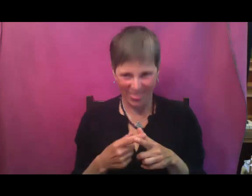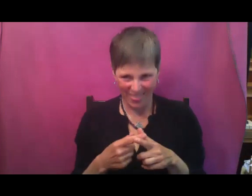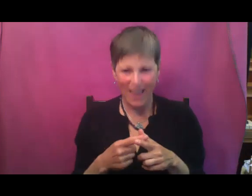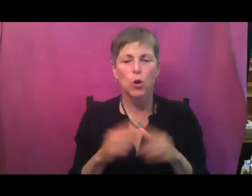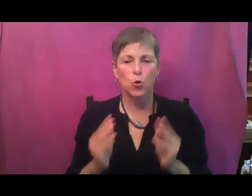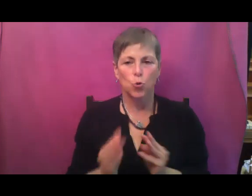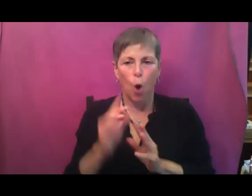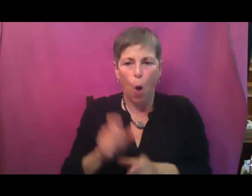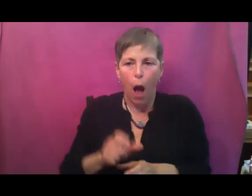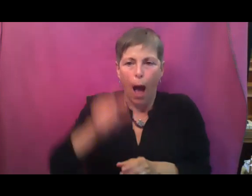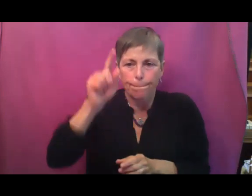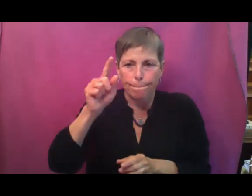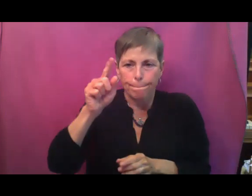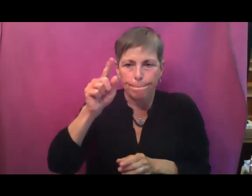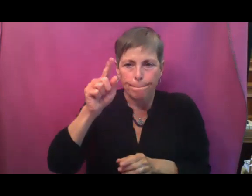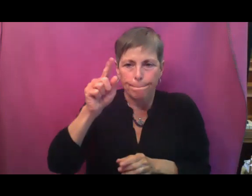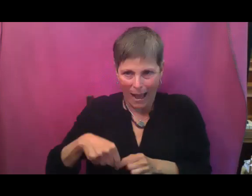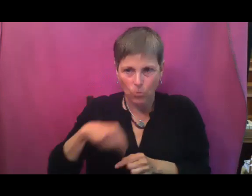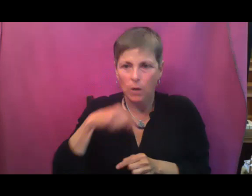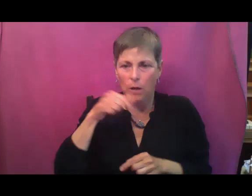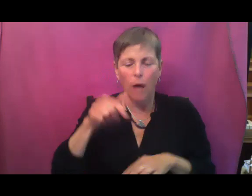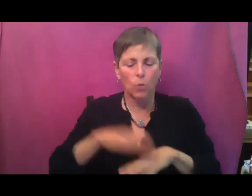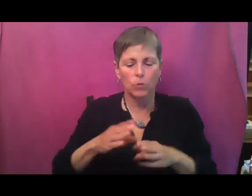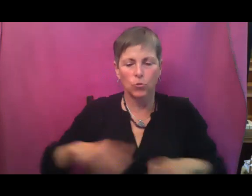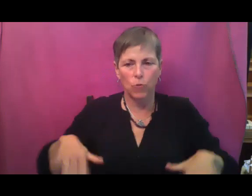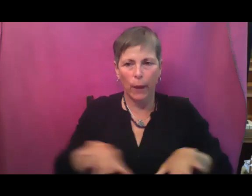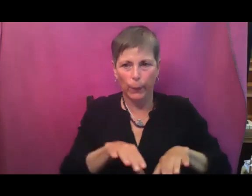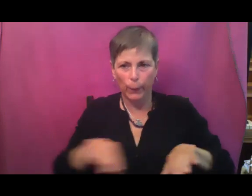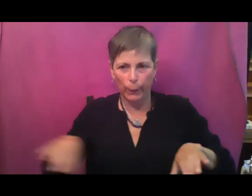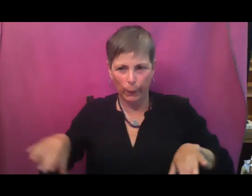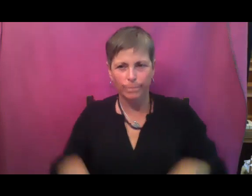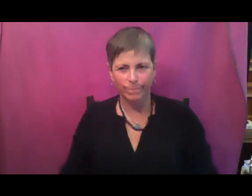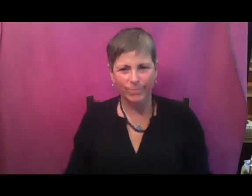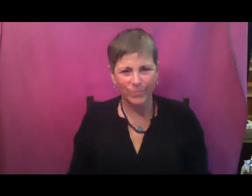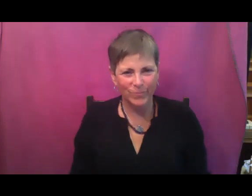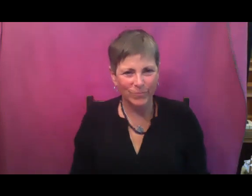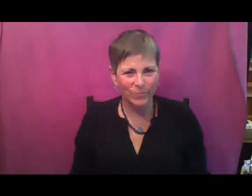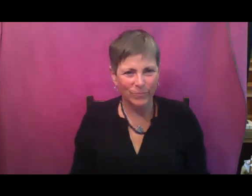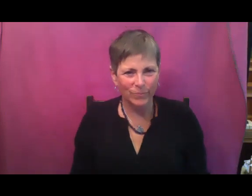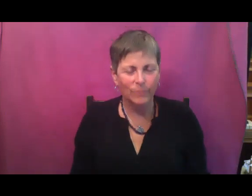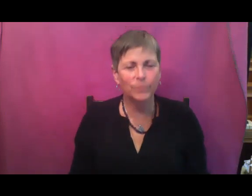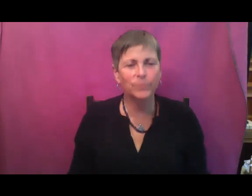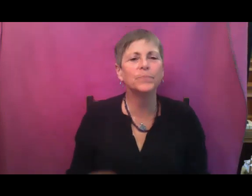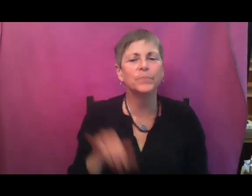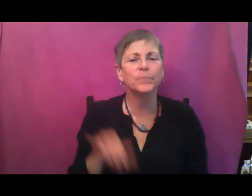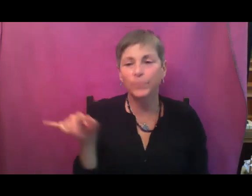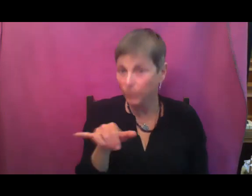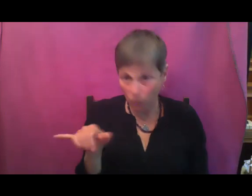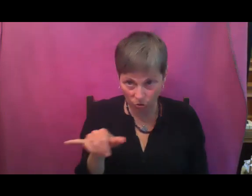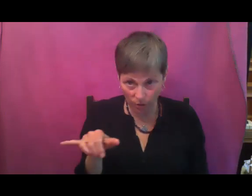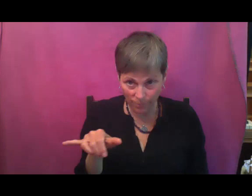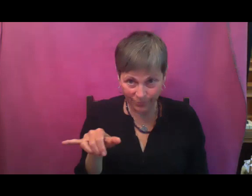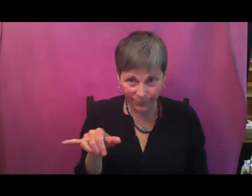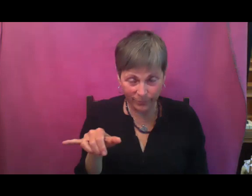they will grow in accordance. Perfectly straight for you. So another thing to keep in mind,